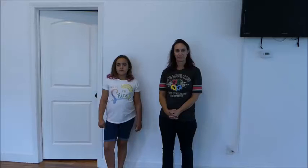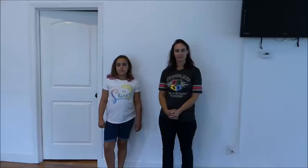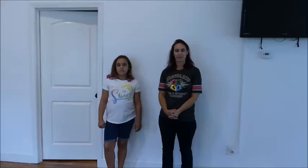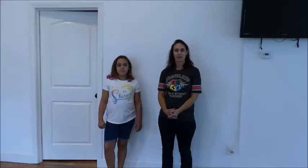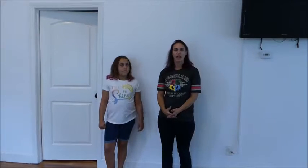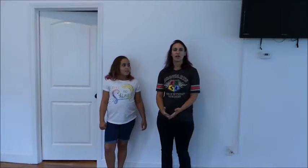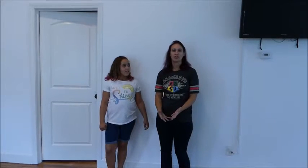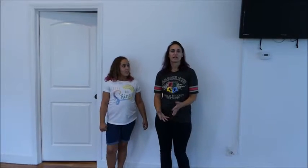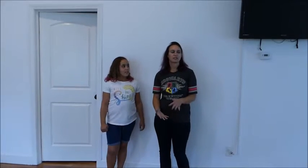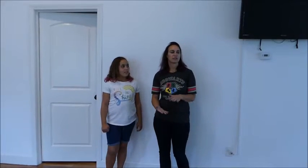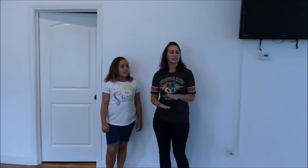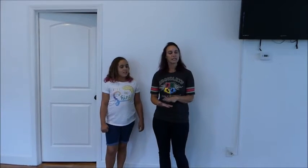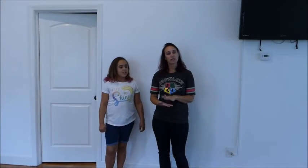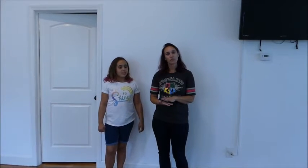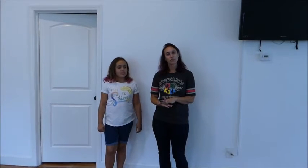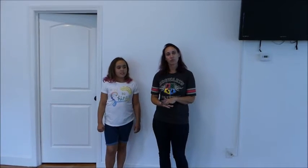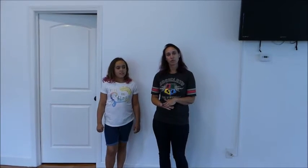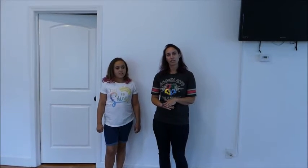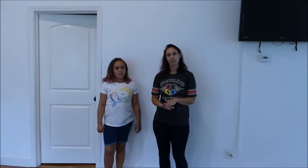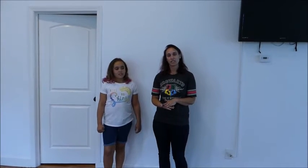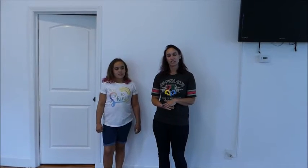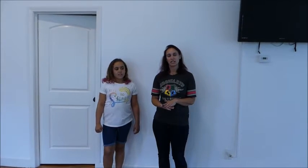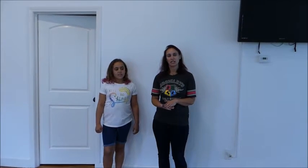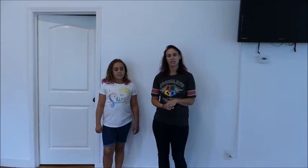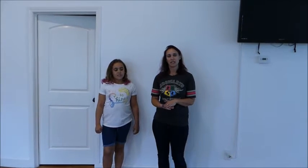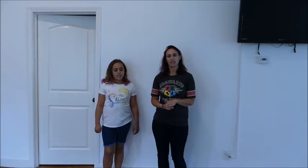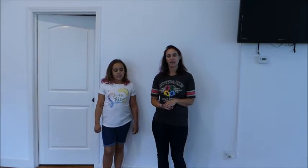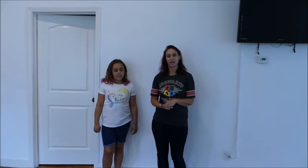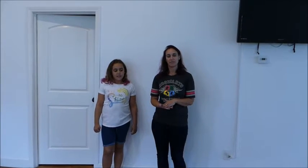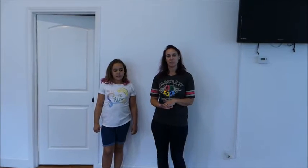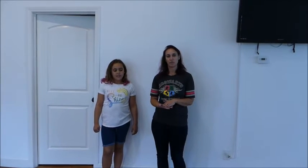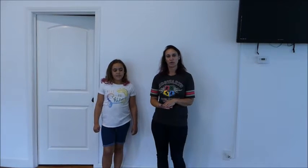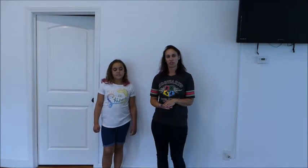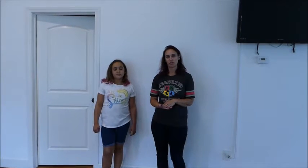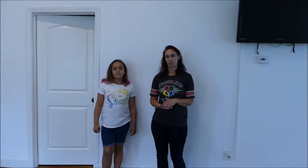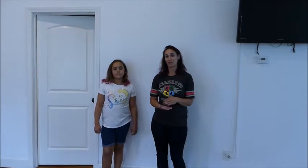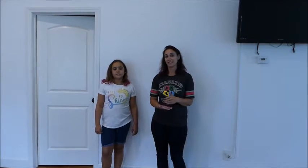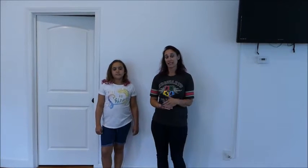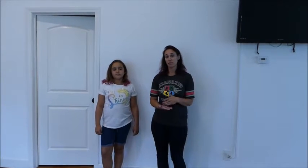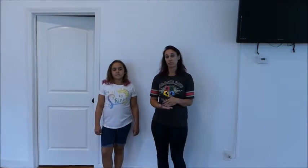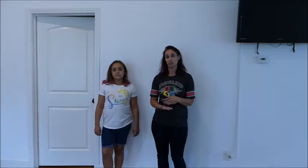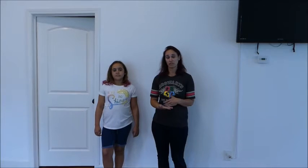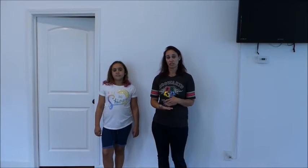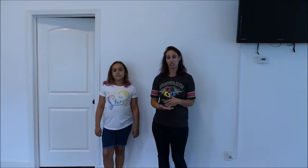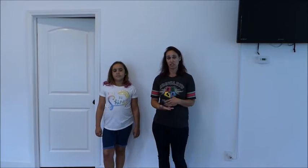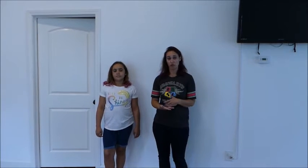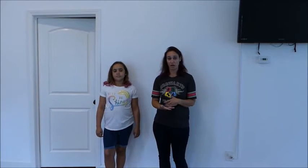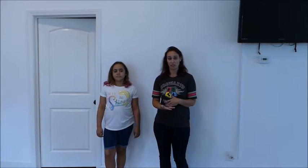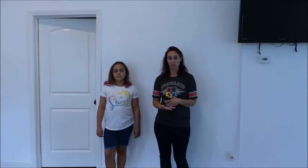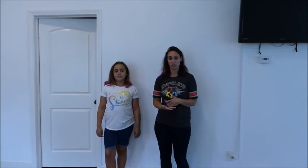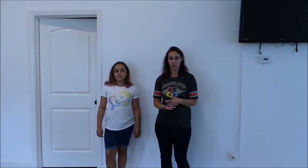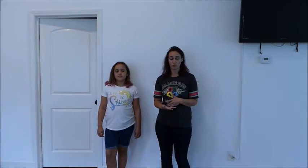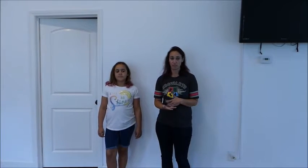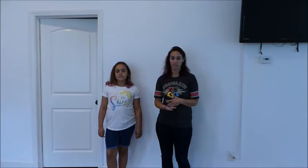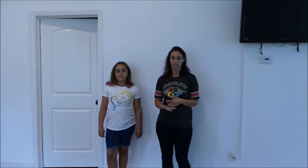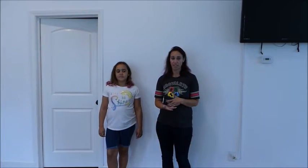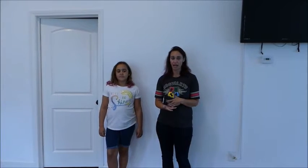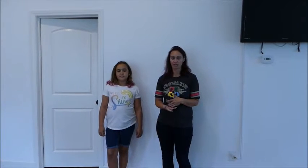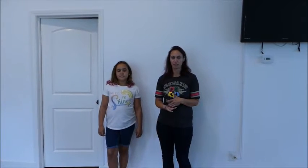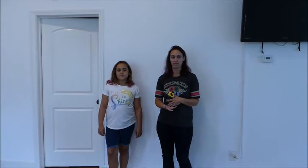okay so let's go through your worksheet and I'm going to show examples of each of these traits so you understand exactly what it